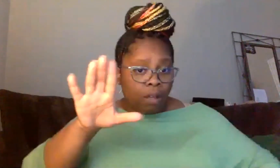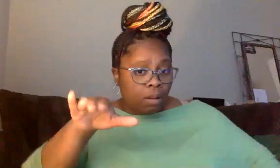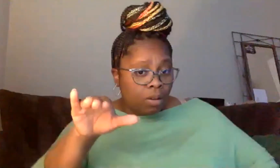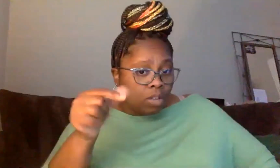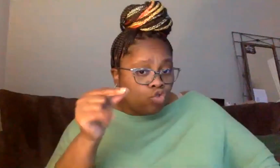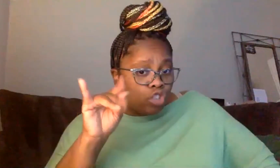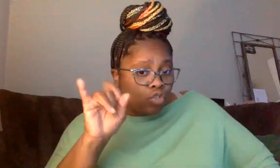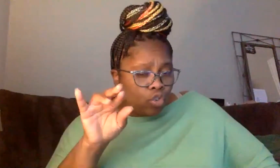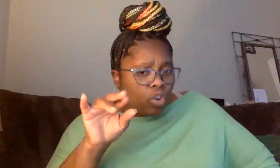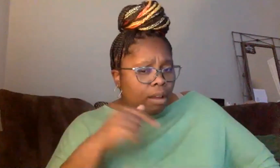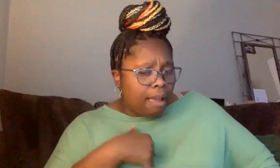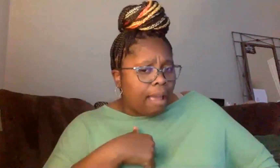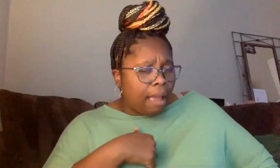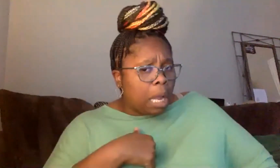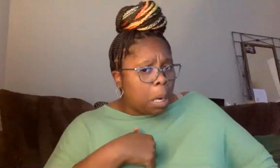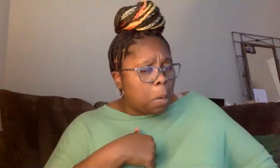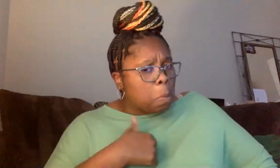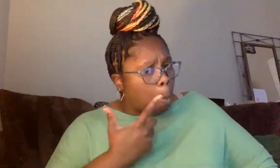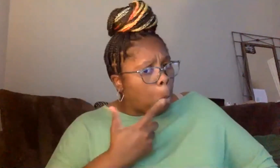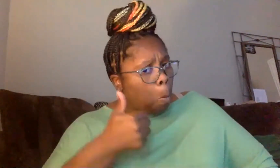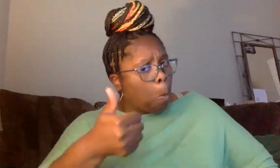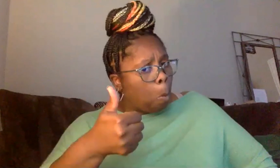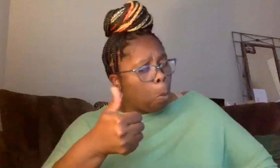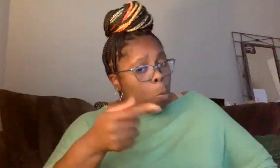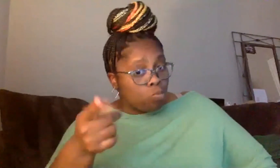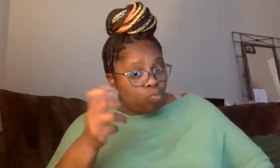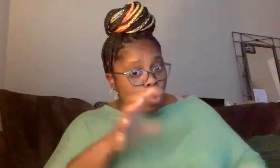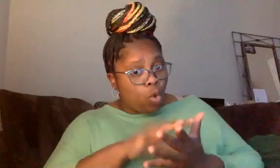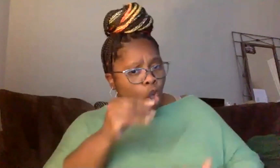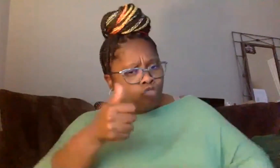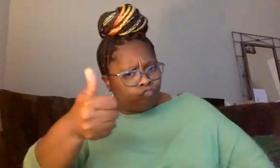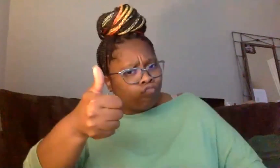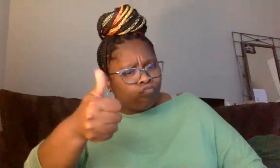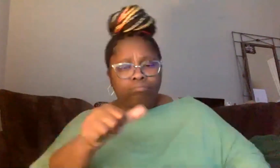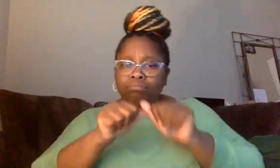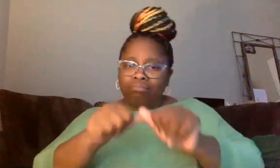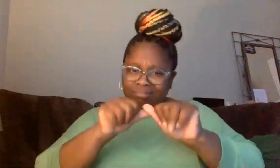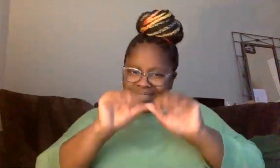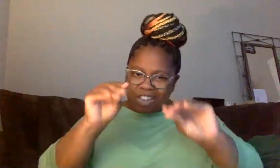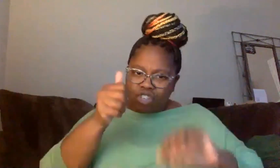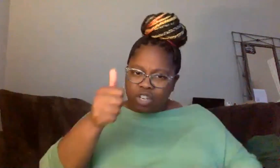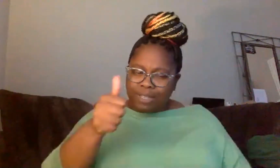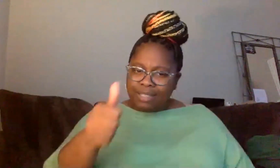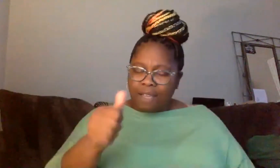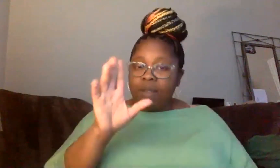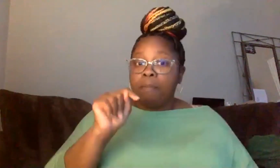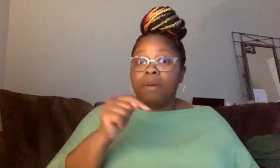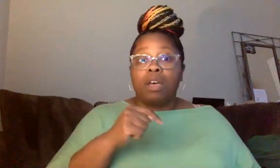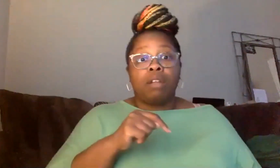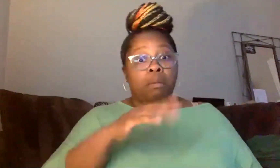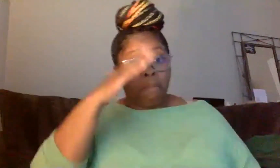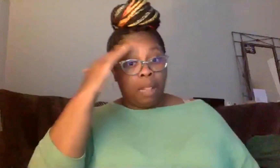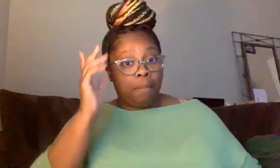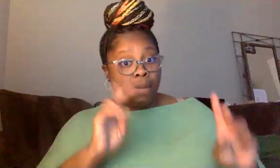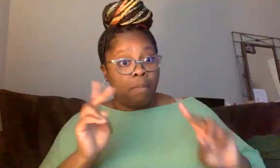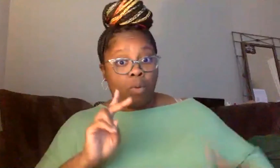appreciate that, that you want to learn. So I think you should continue to educate yourself. But I also want to say to black folks that it